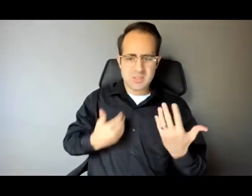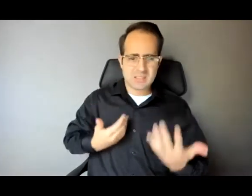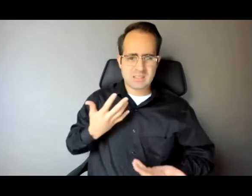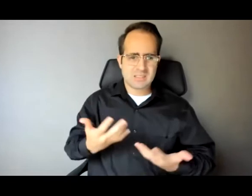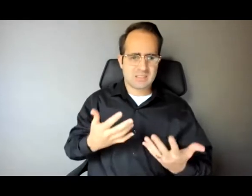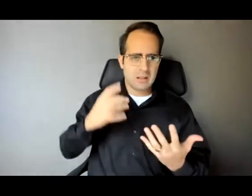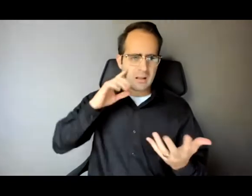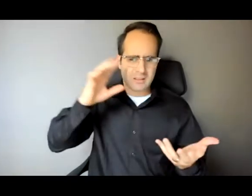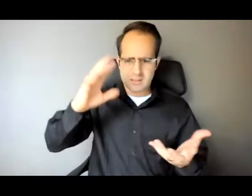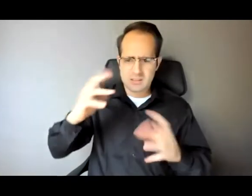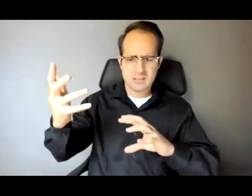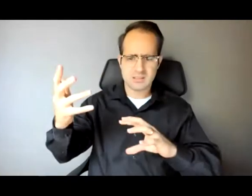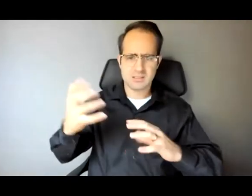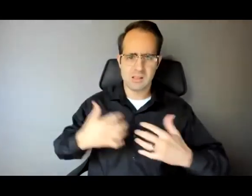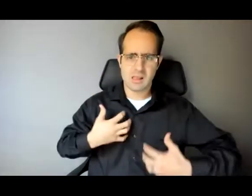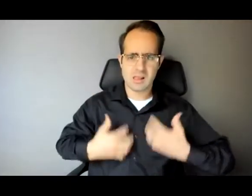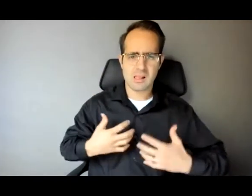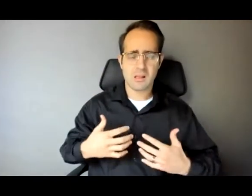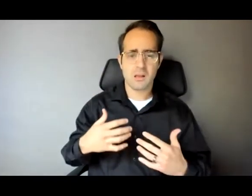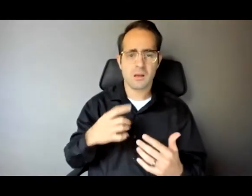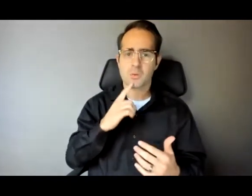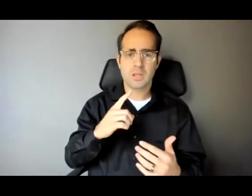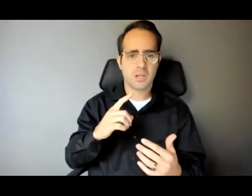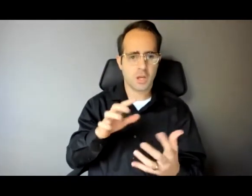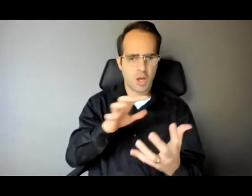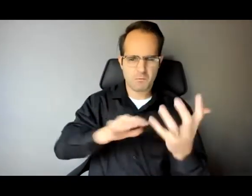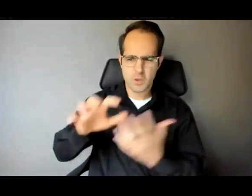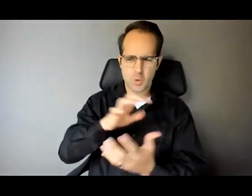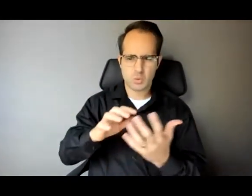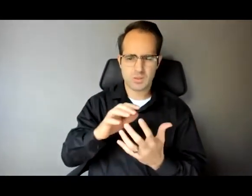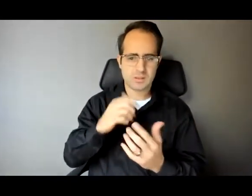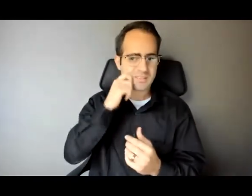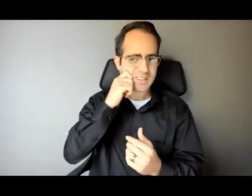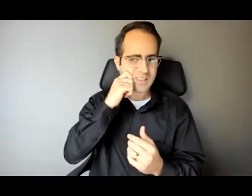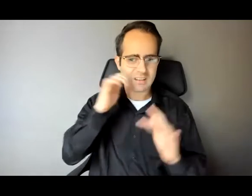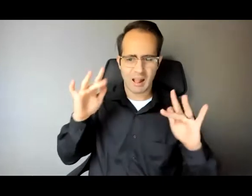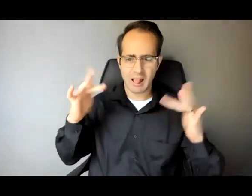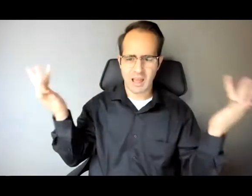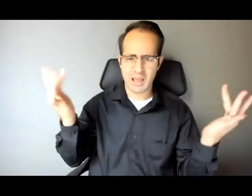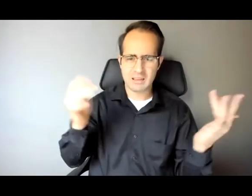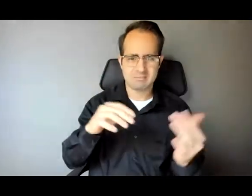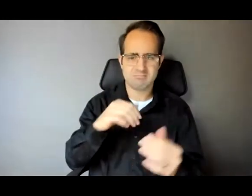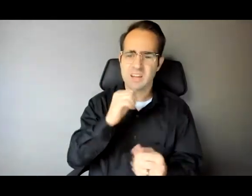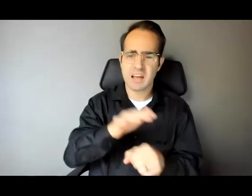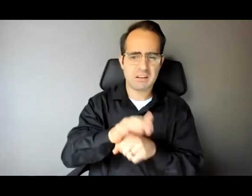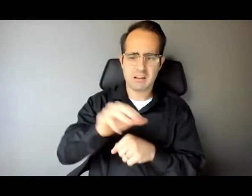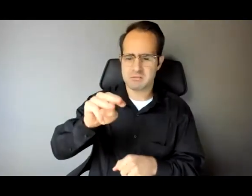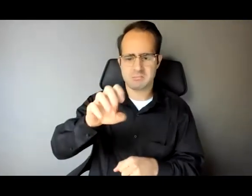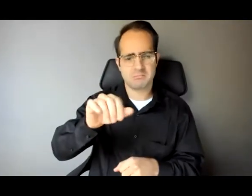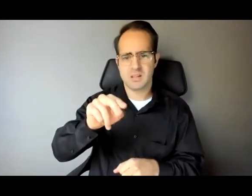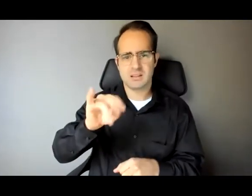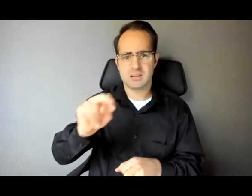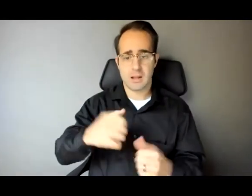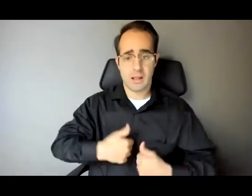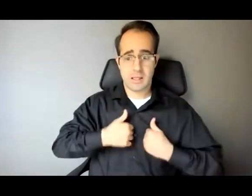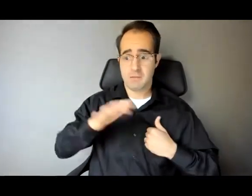Confusing, very confusing, melanin-deprived skin, living in the middle of Bed-Stuy, where most people were dark-skinned Black